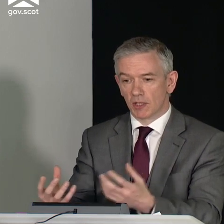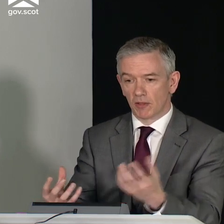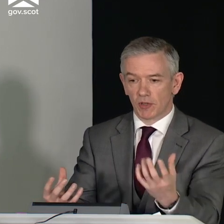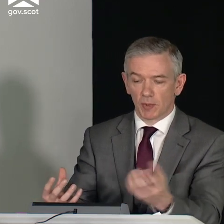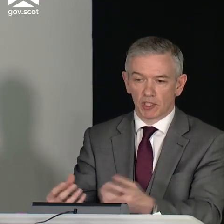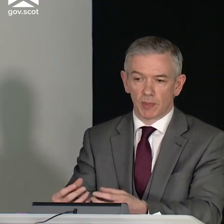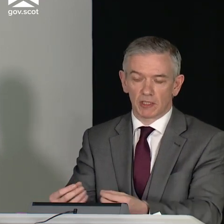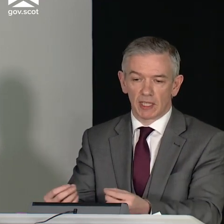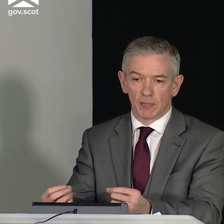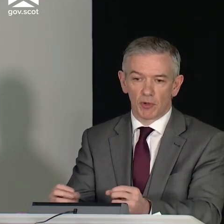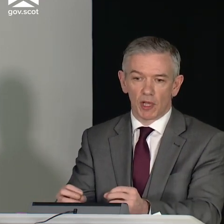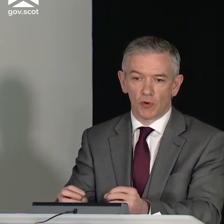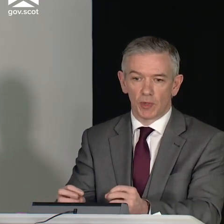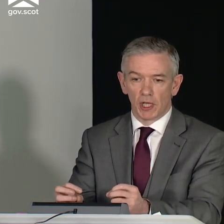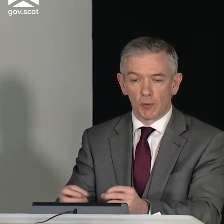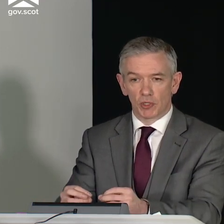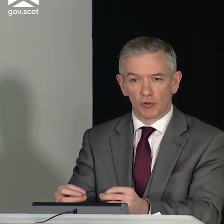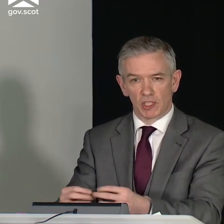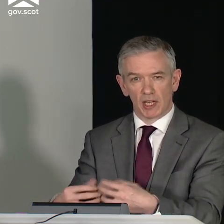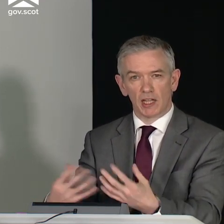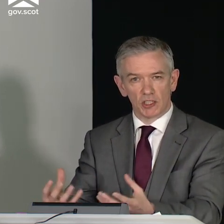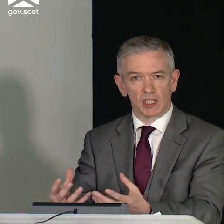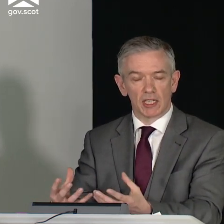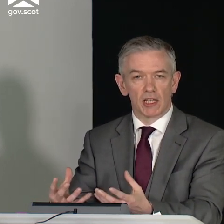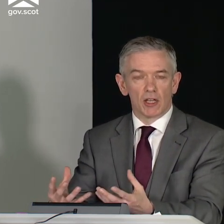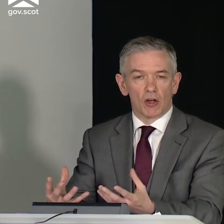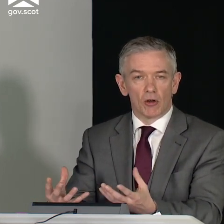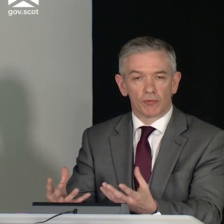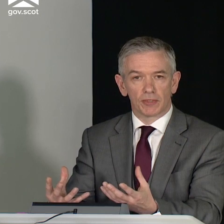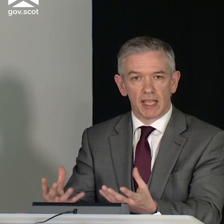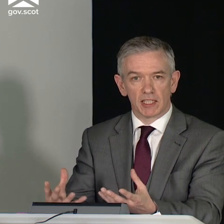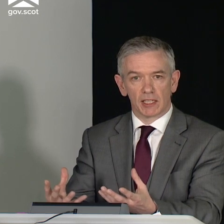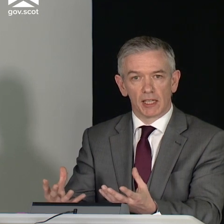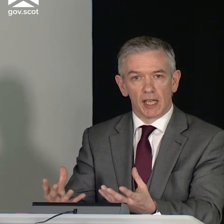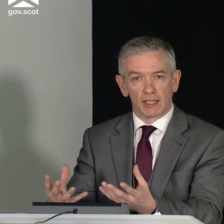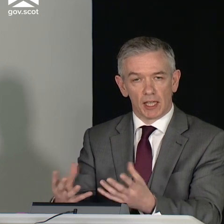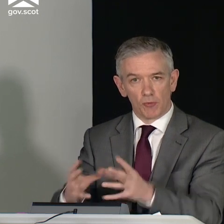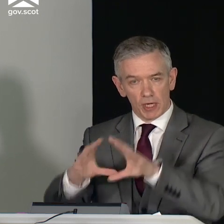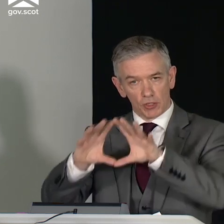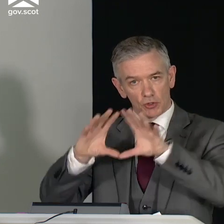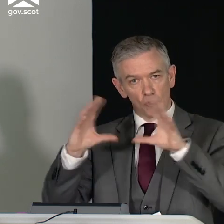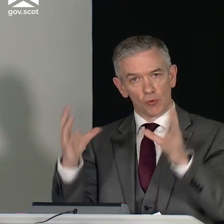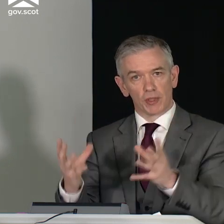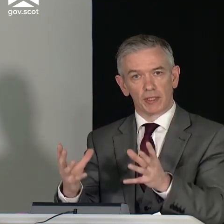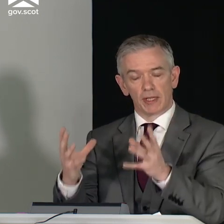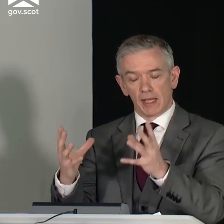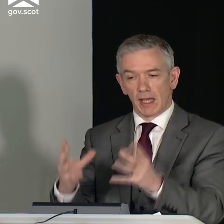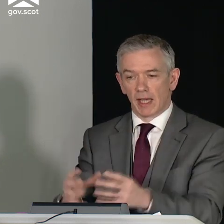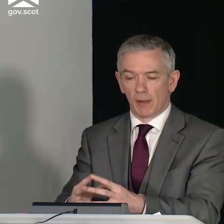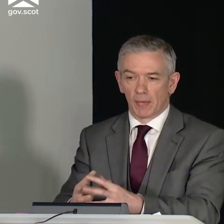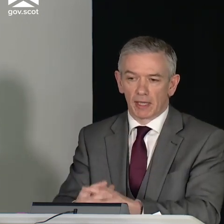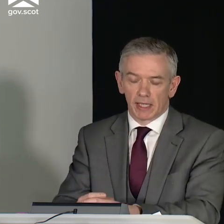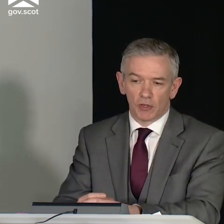announcement that the First Minister made today about how we pursue this enhanced degree of testing and outbreak control within